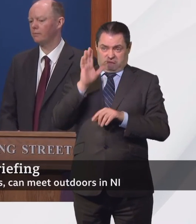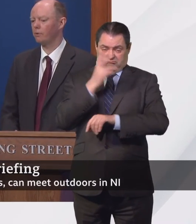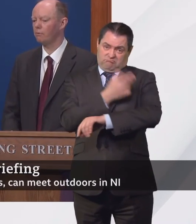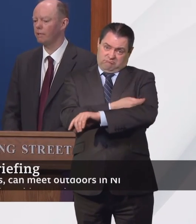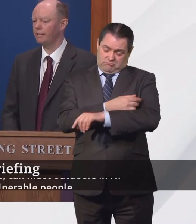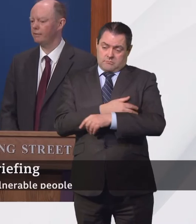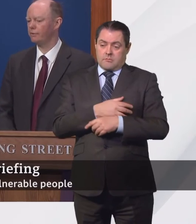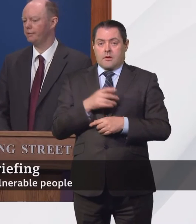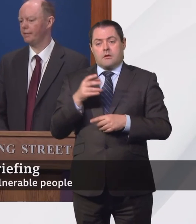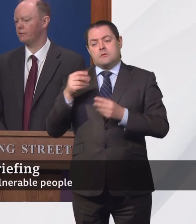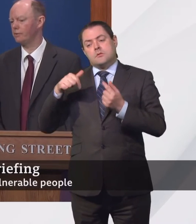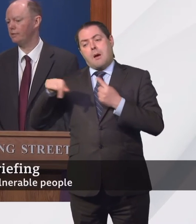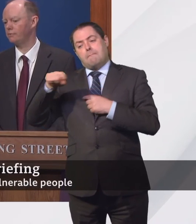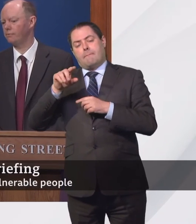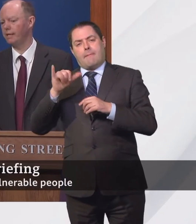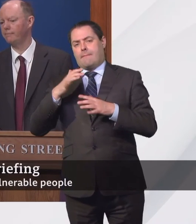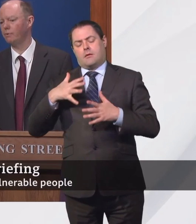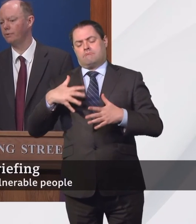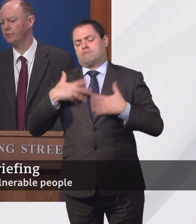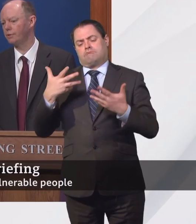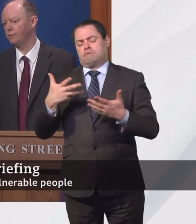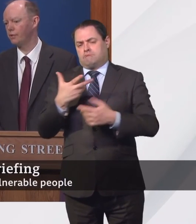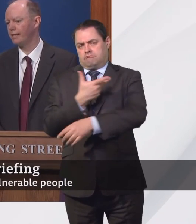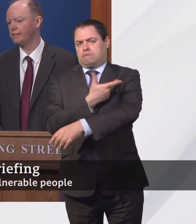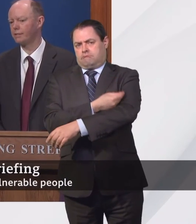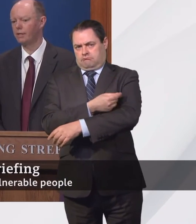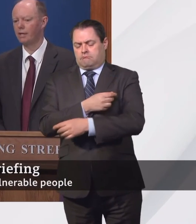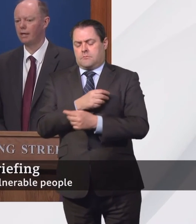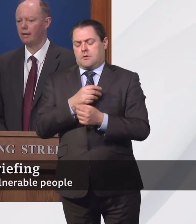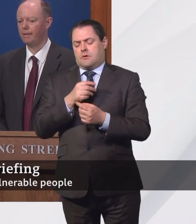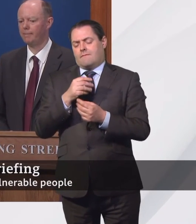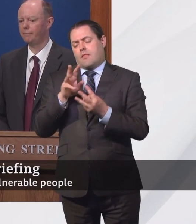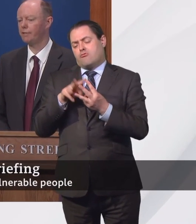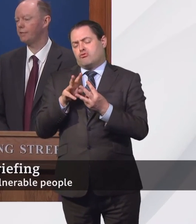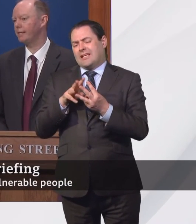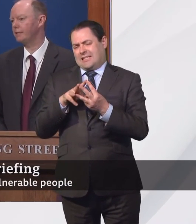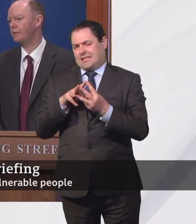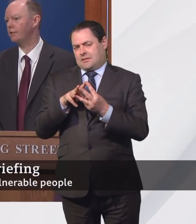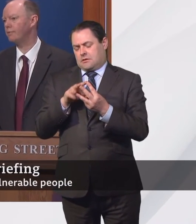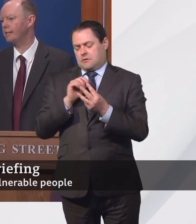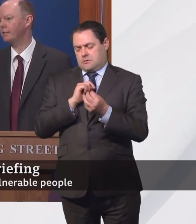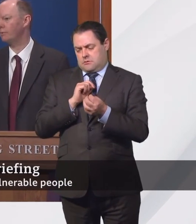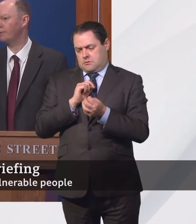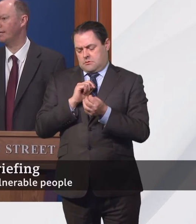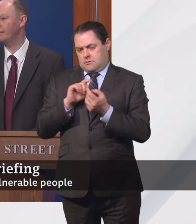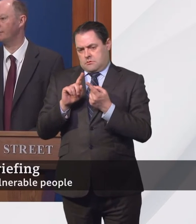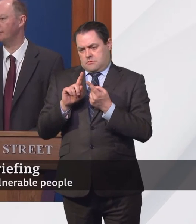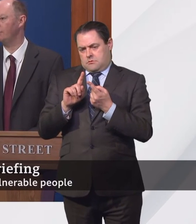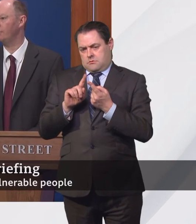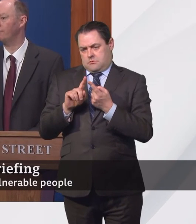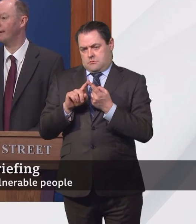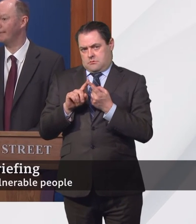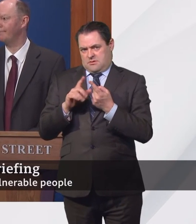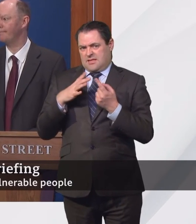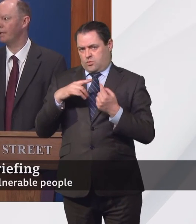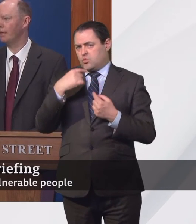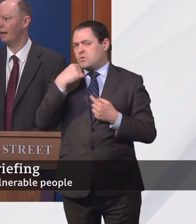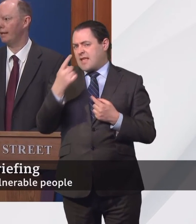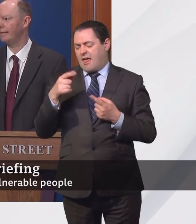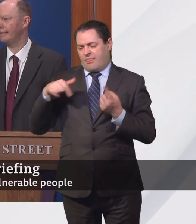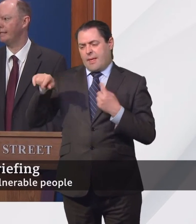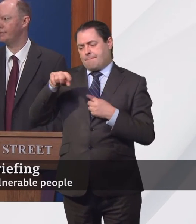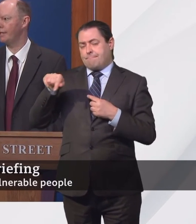think there are probably three things it's really important to stress. I mean, the first thing is this vaccine will protect you and your family.